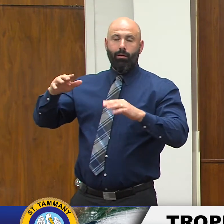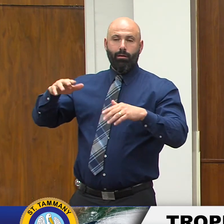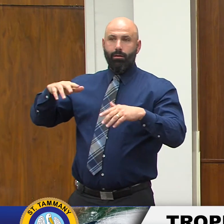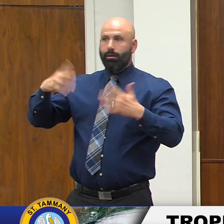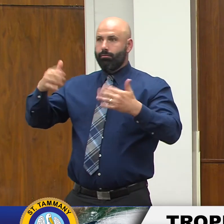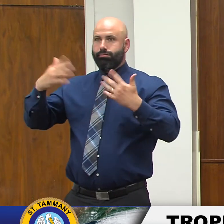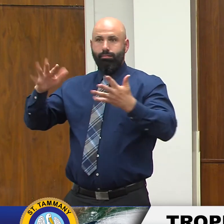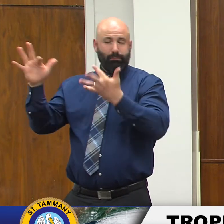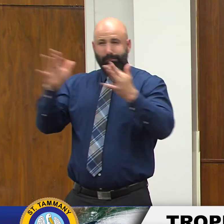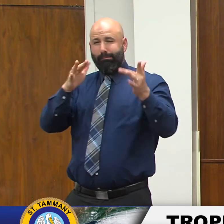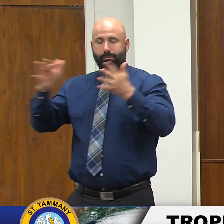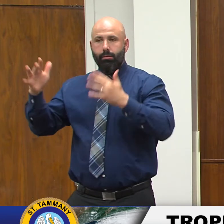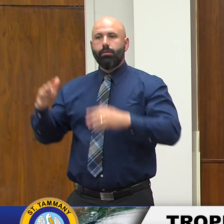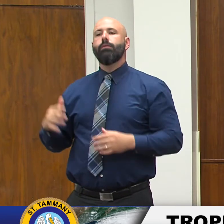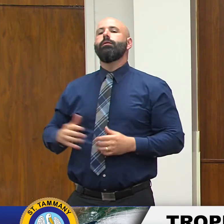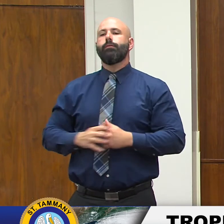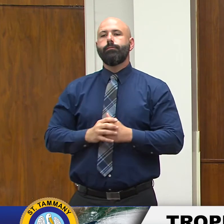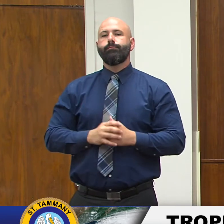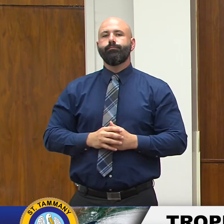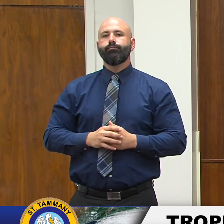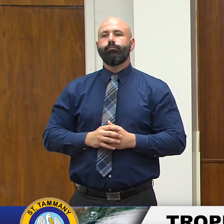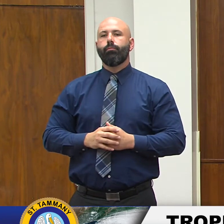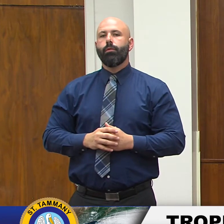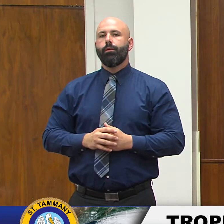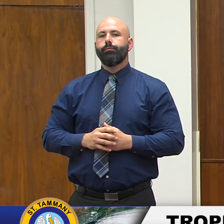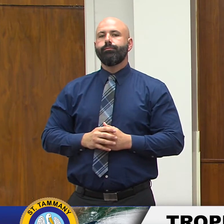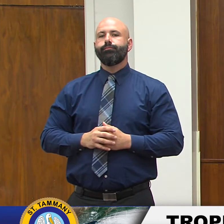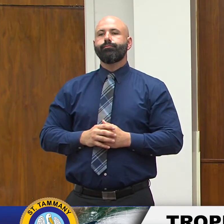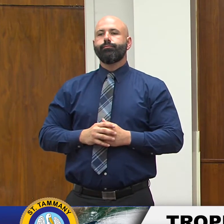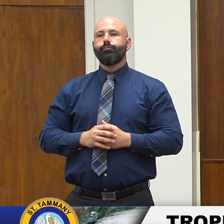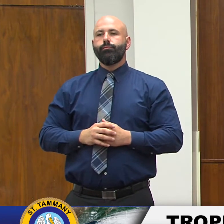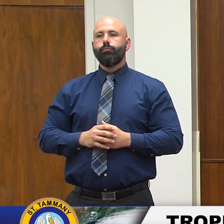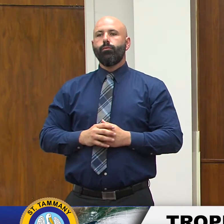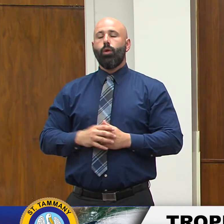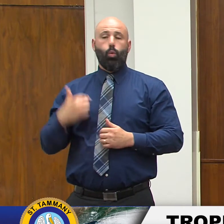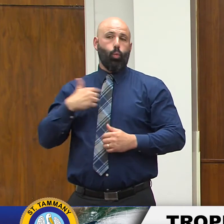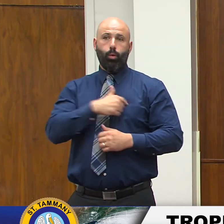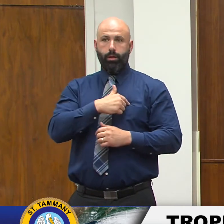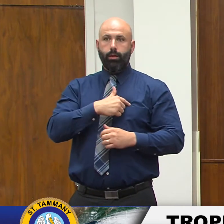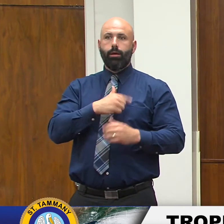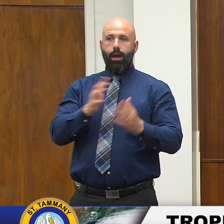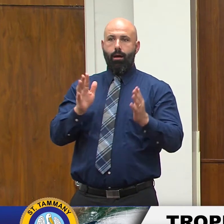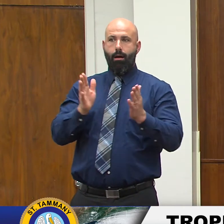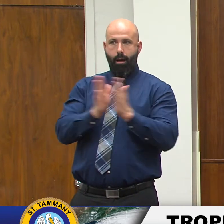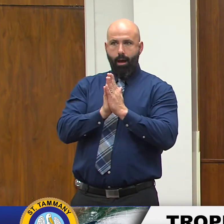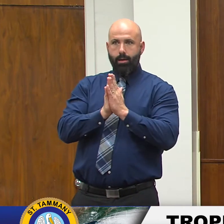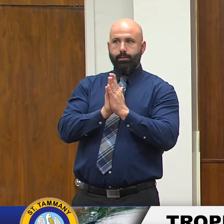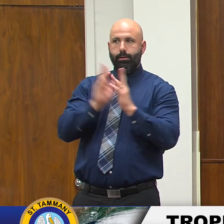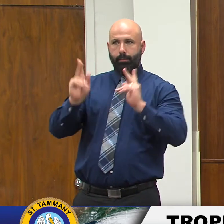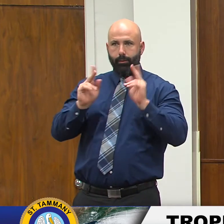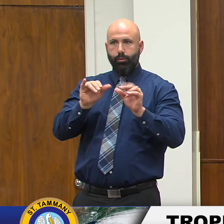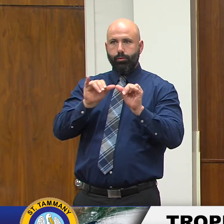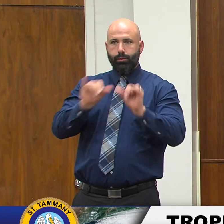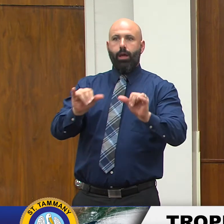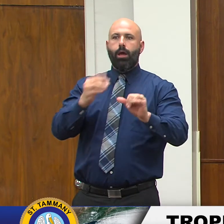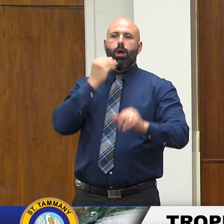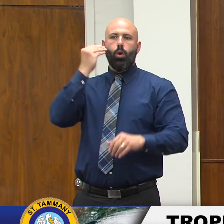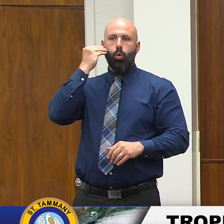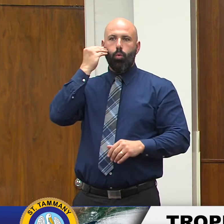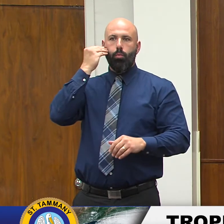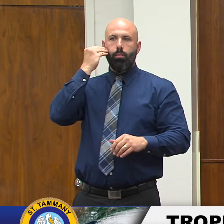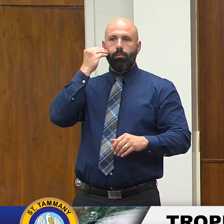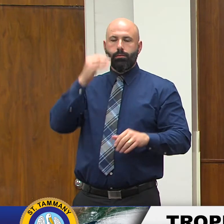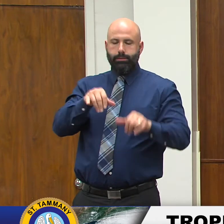uh preparing for the pandemic we're continuing to ask our citizens to stay at home shelter at home avoid